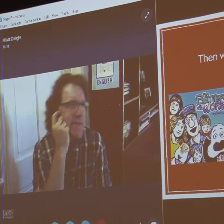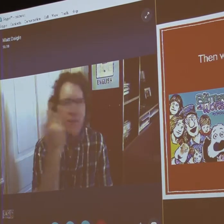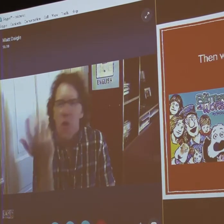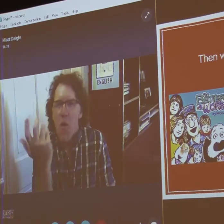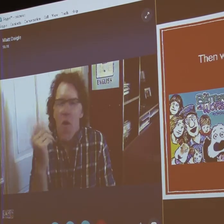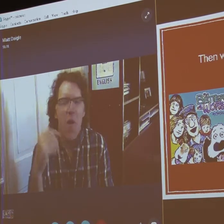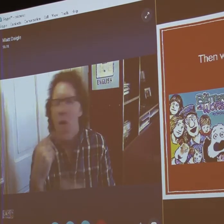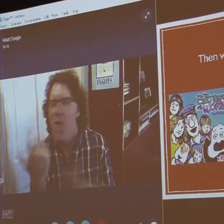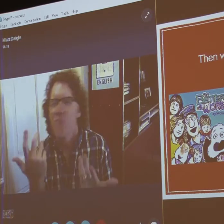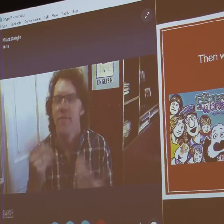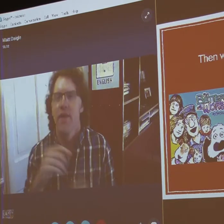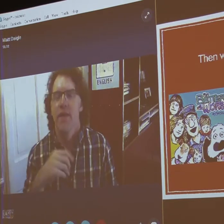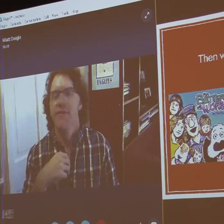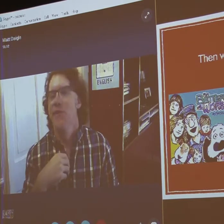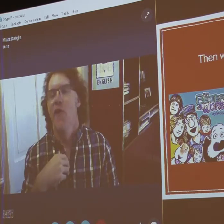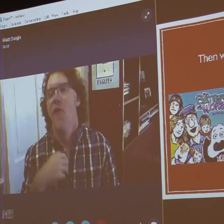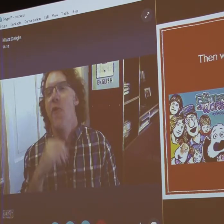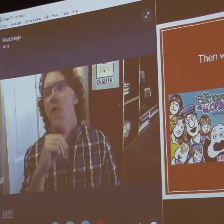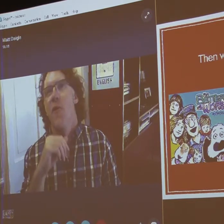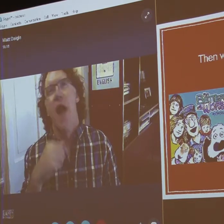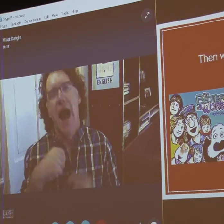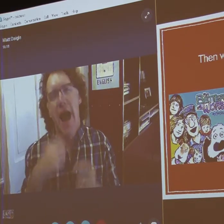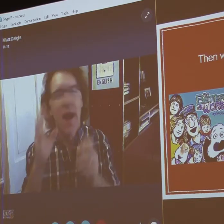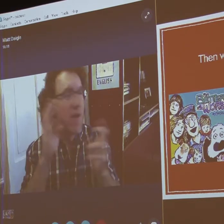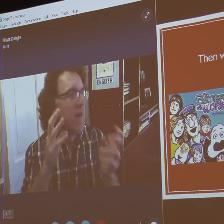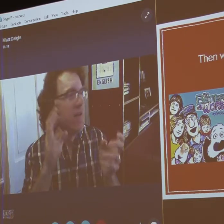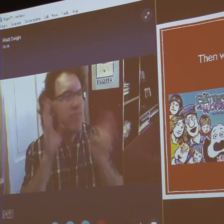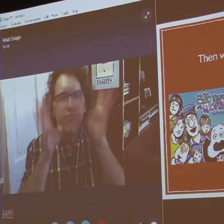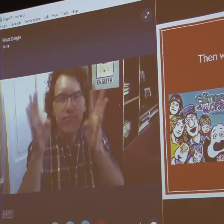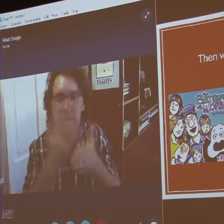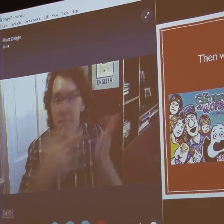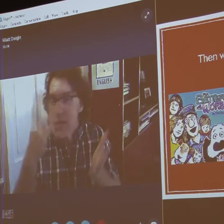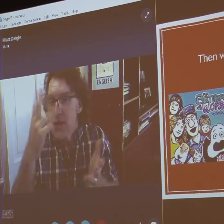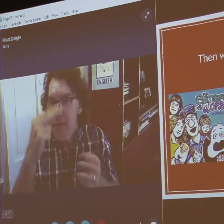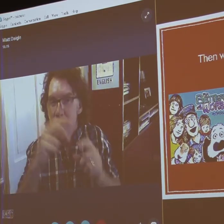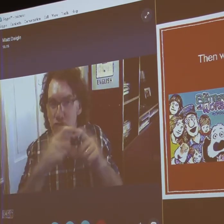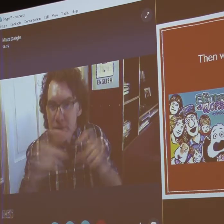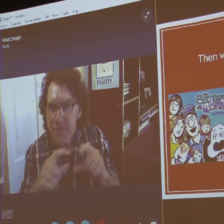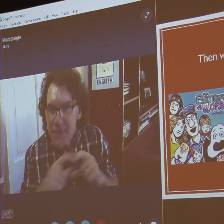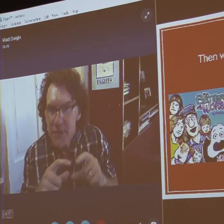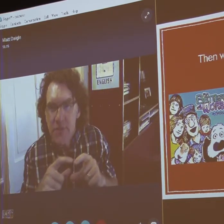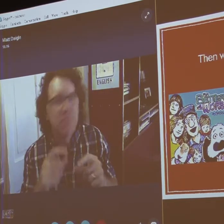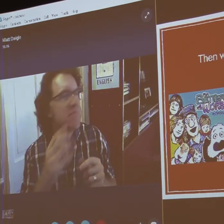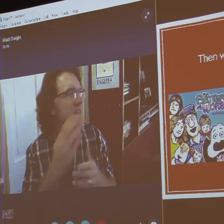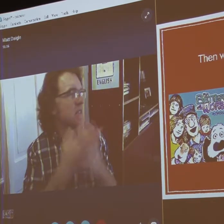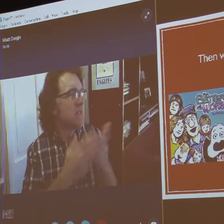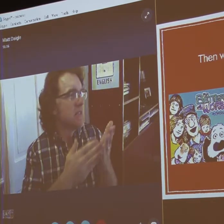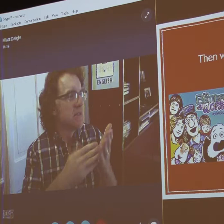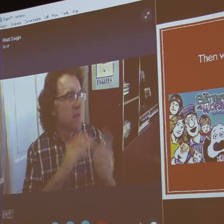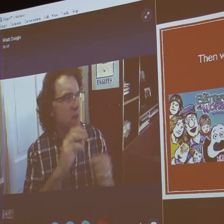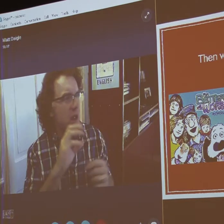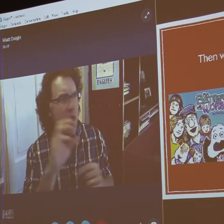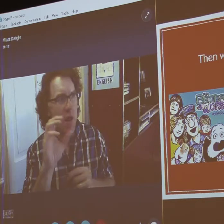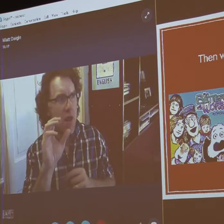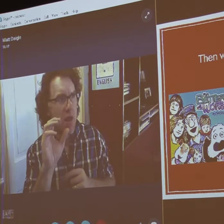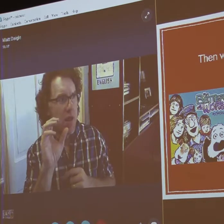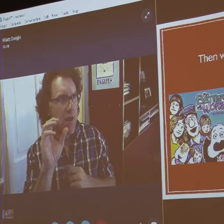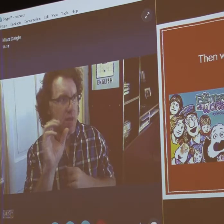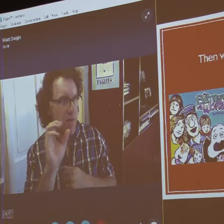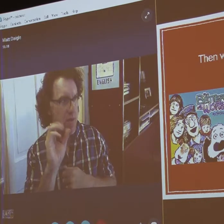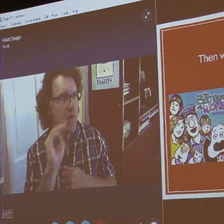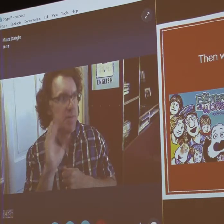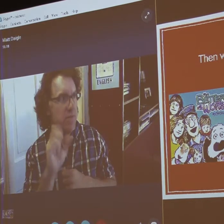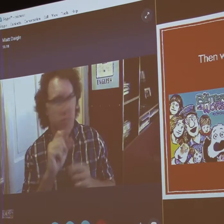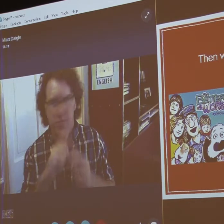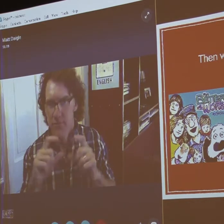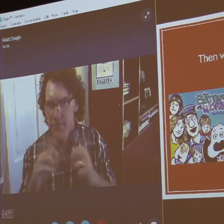nationwide then. Those syndicated companies will make sure your cartoons make it into the newspapers. I wasn't sure if I was going to do a